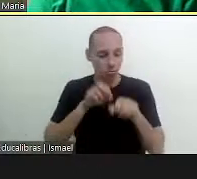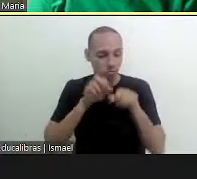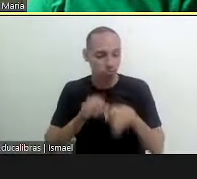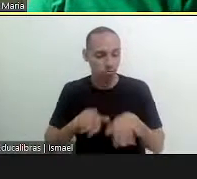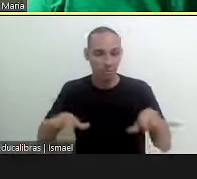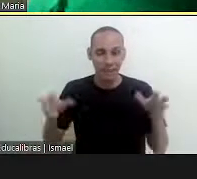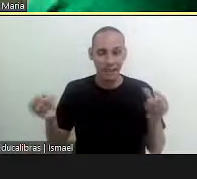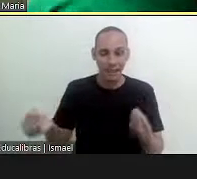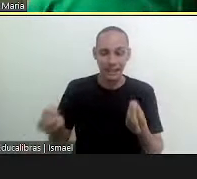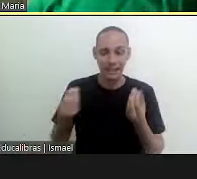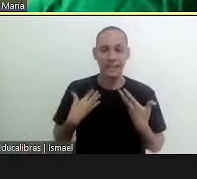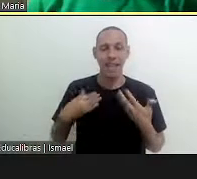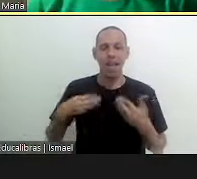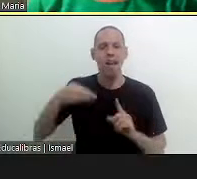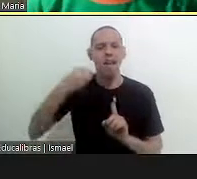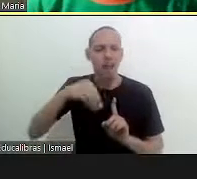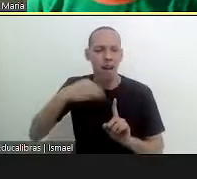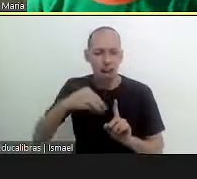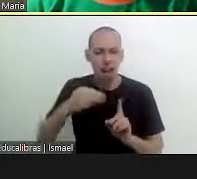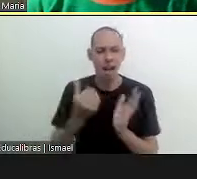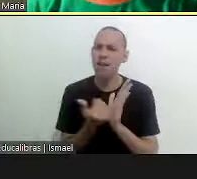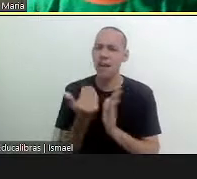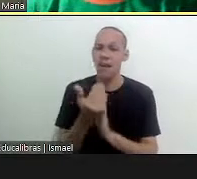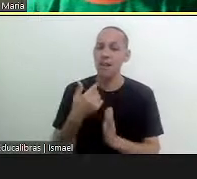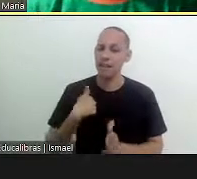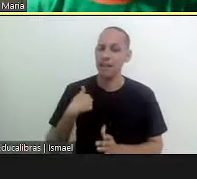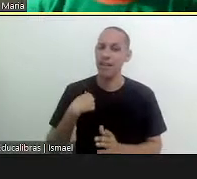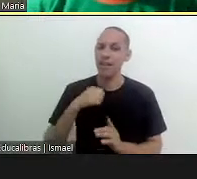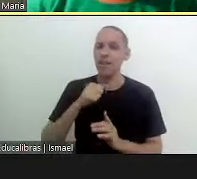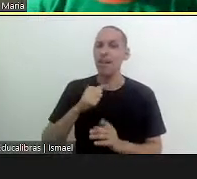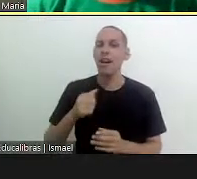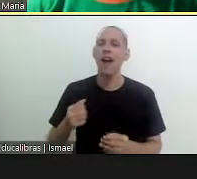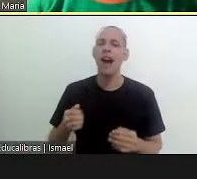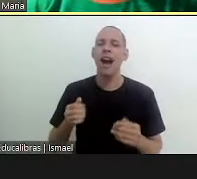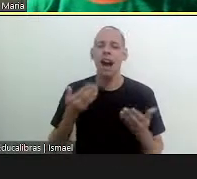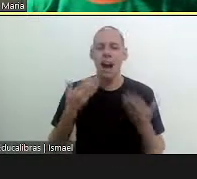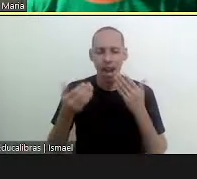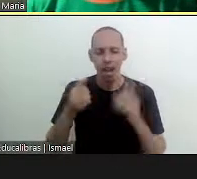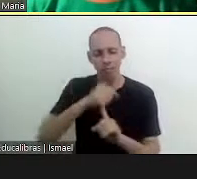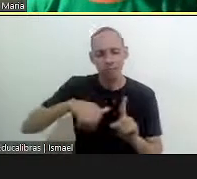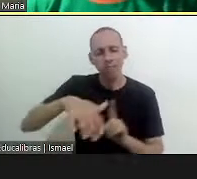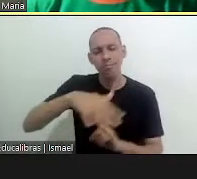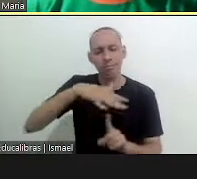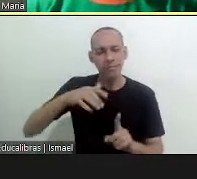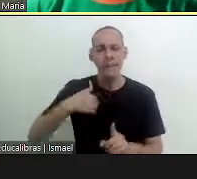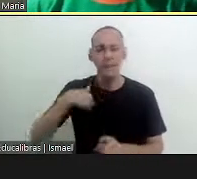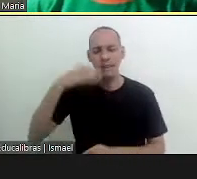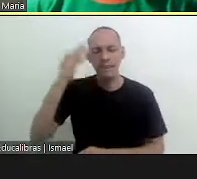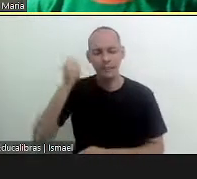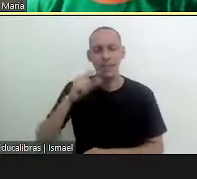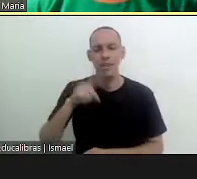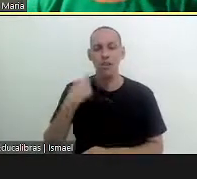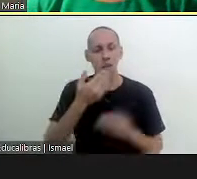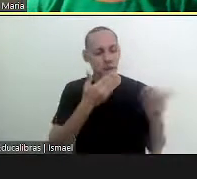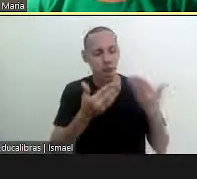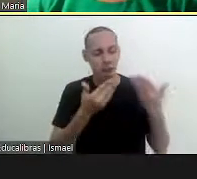the pandemic brought much greater vulnerability i'm a social worker and i know how much we in